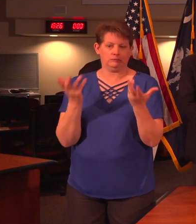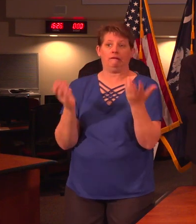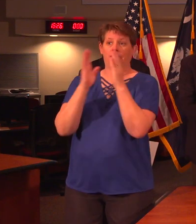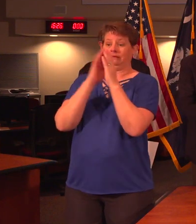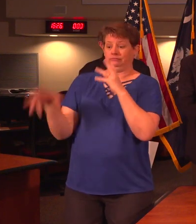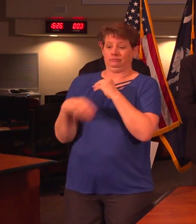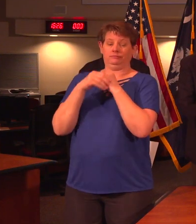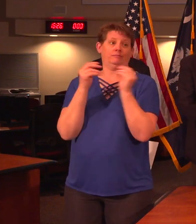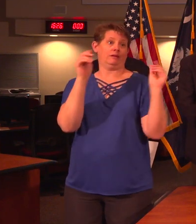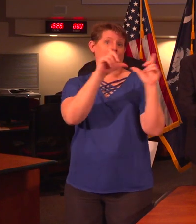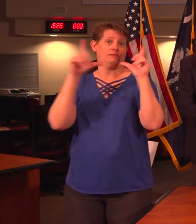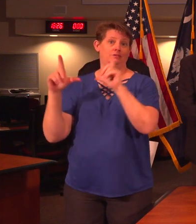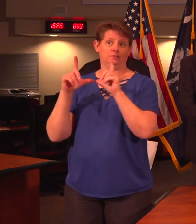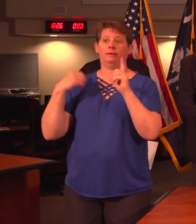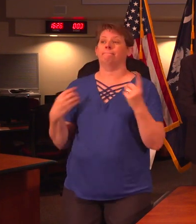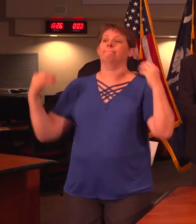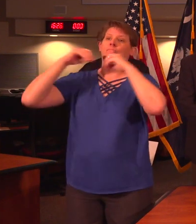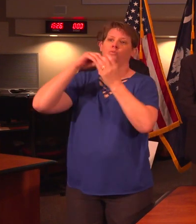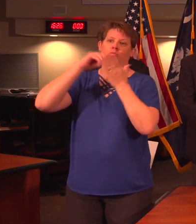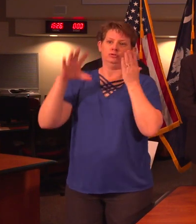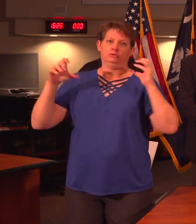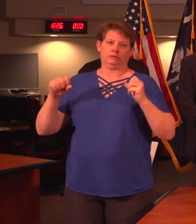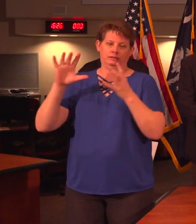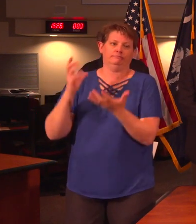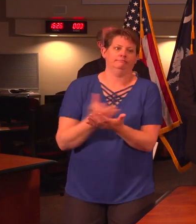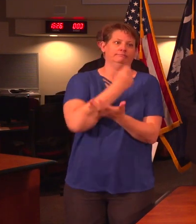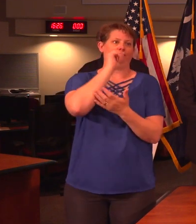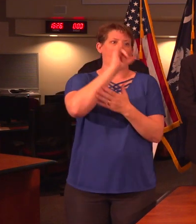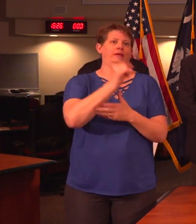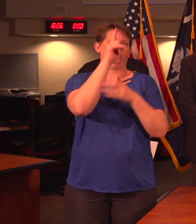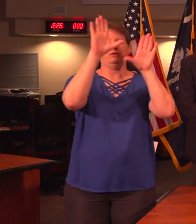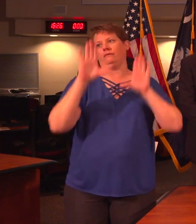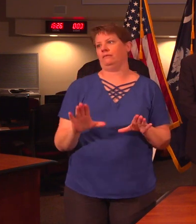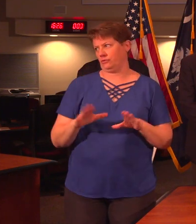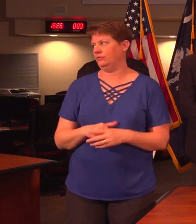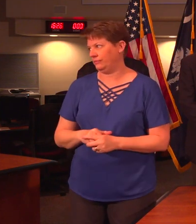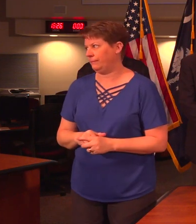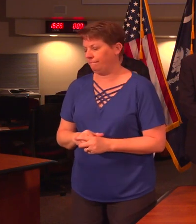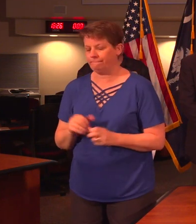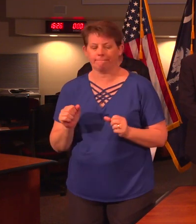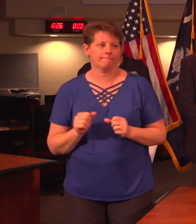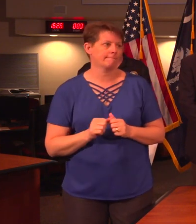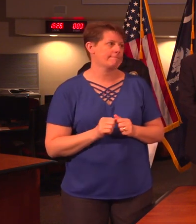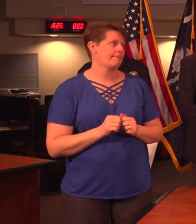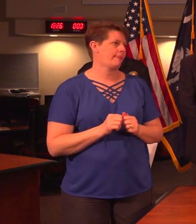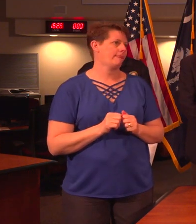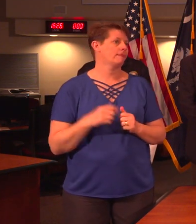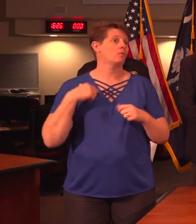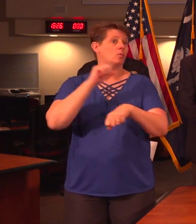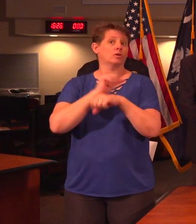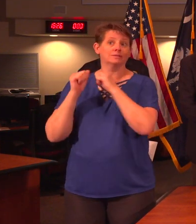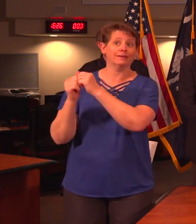licensures so that more students can take advantage of this wonderful opportunity. We're working hard